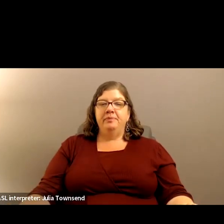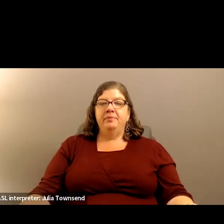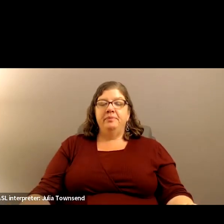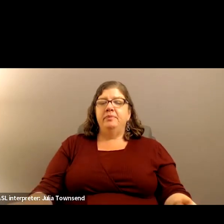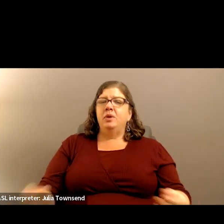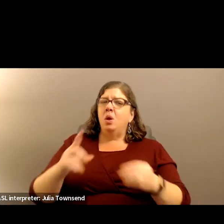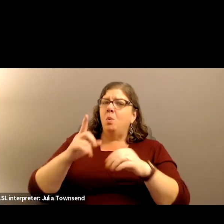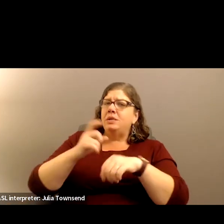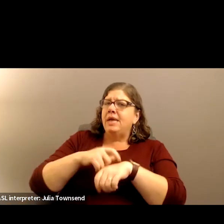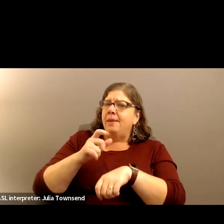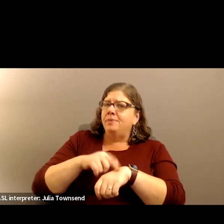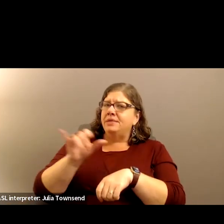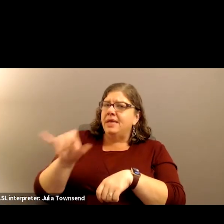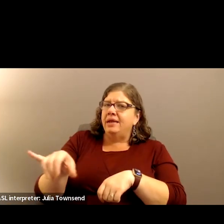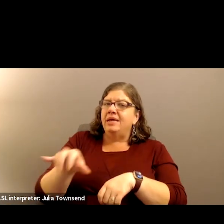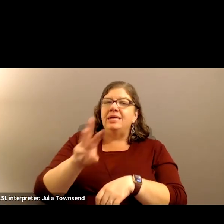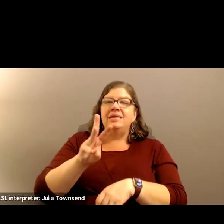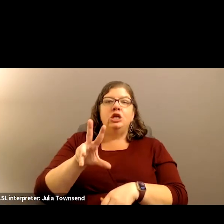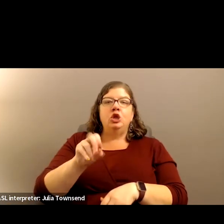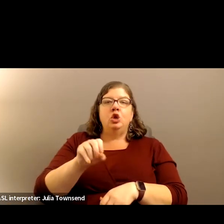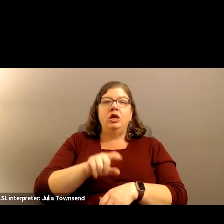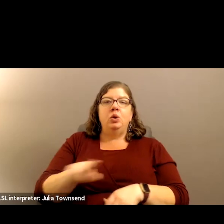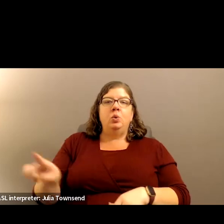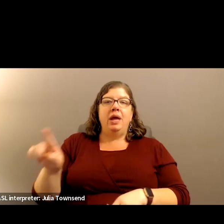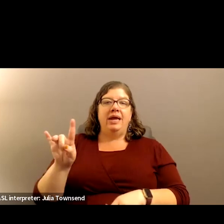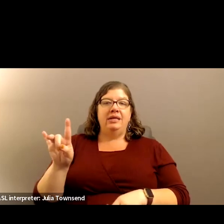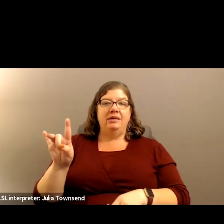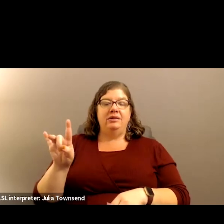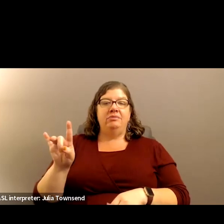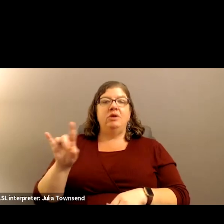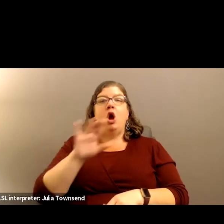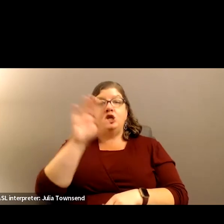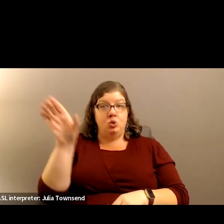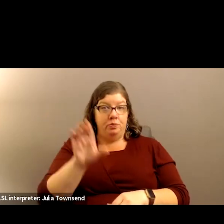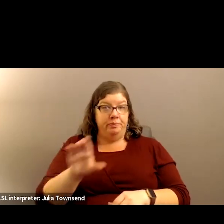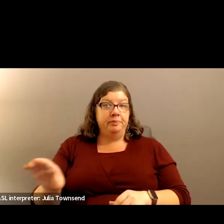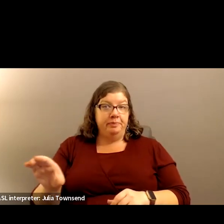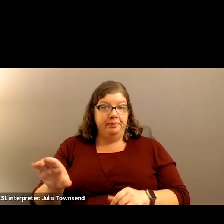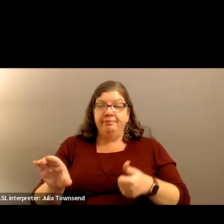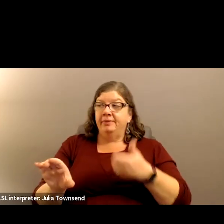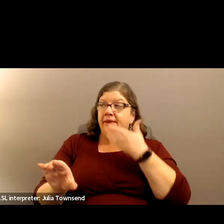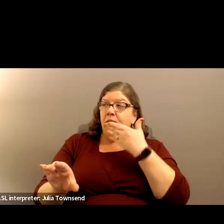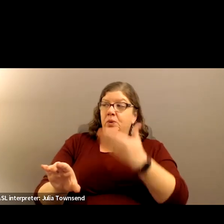What time is it on? sorry. 630 to 8. It's on Zoom. Thank you.